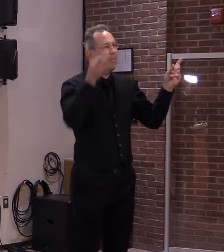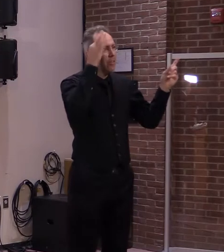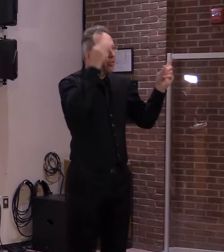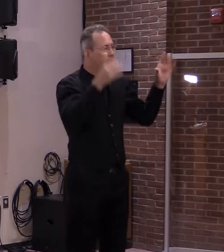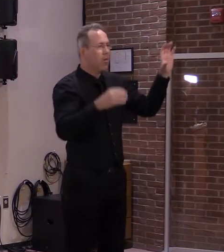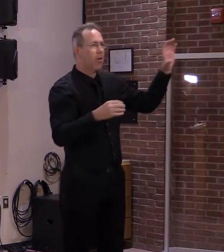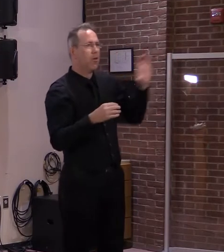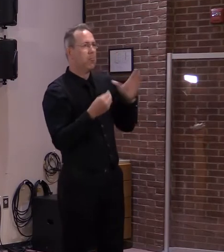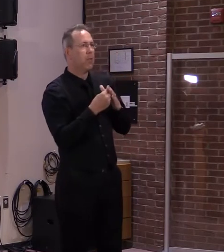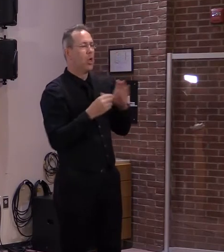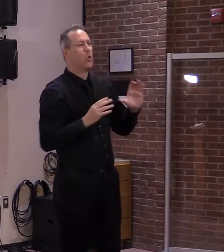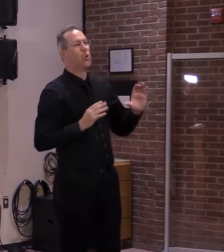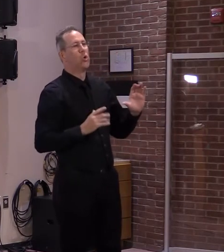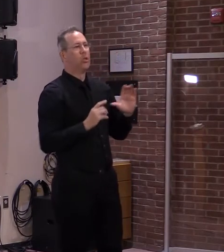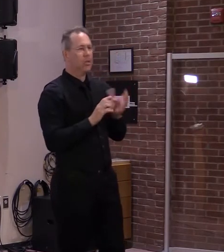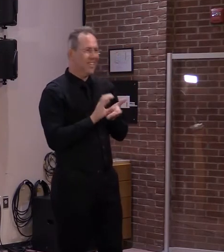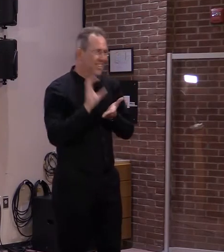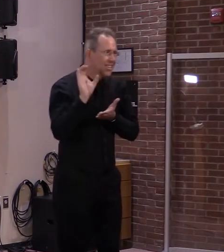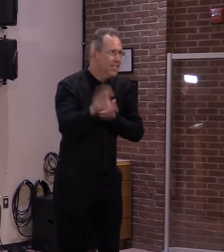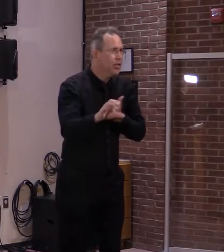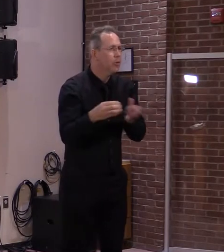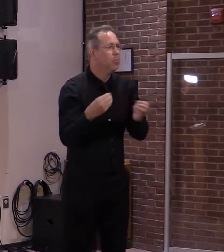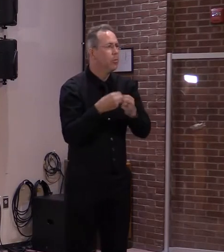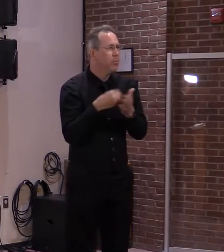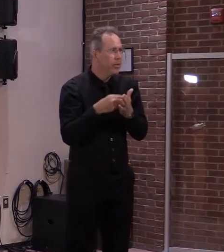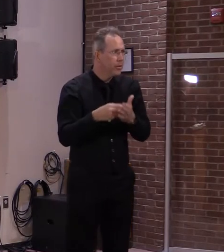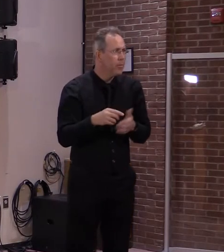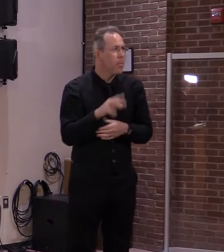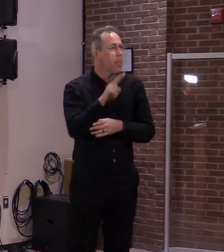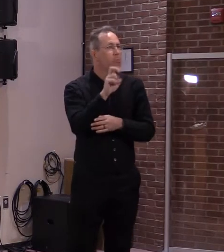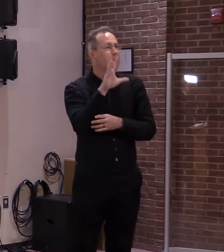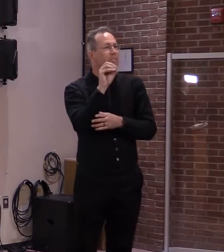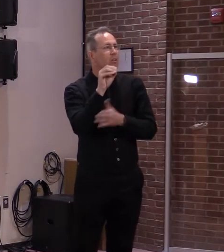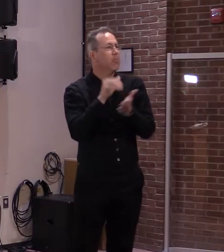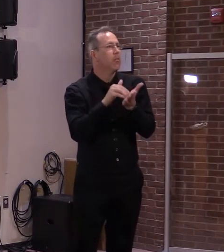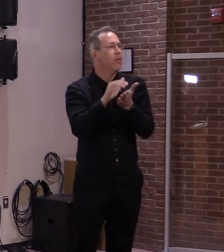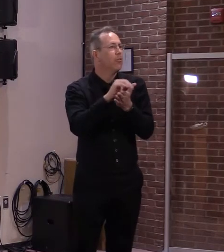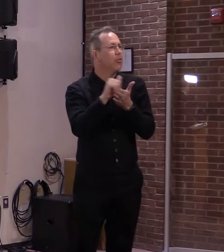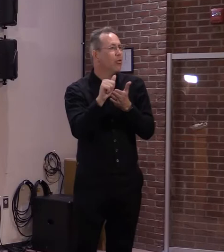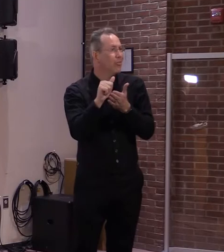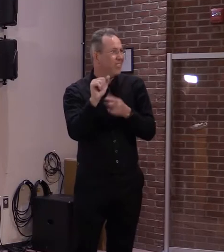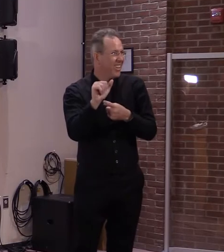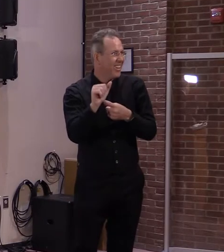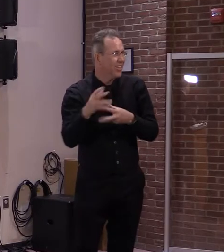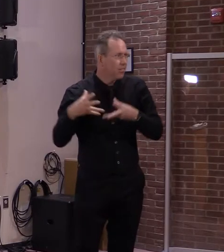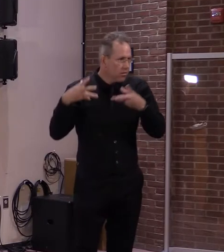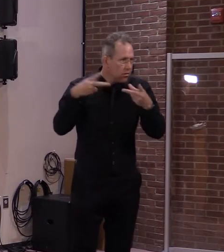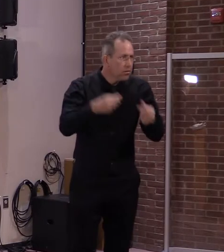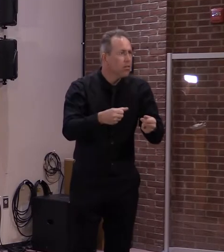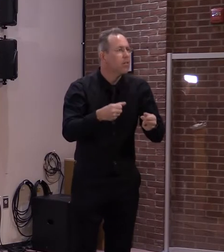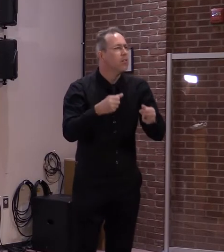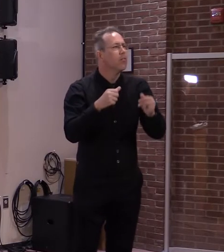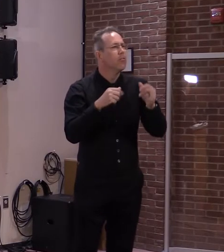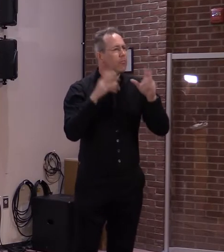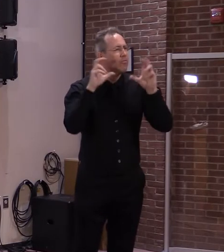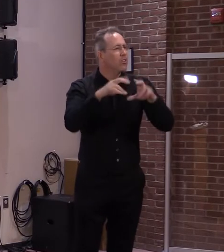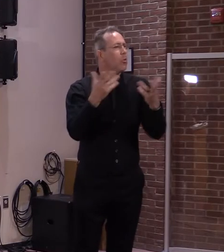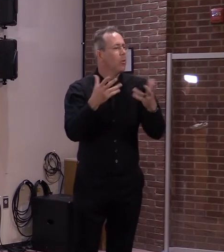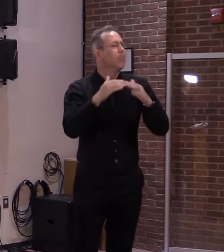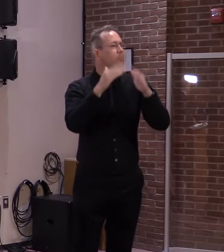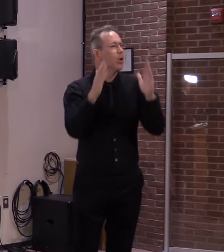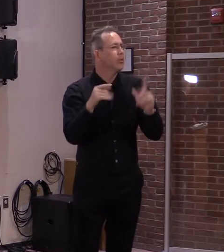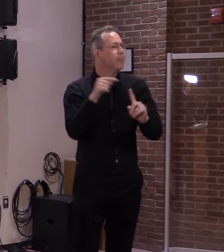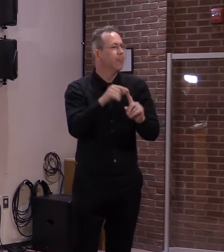we said was the largest investment in housing we'd ever seen two years ago. Investment in housing, both for